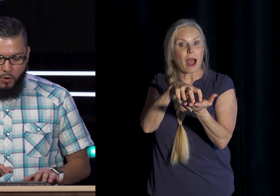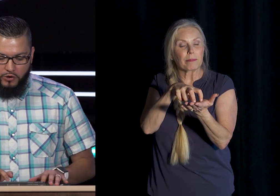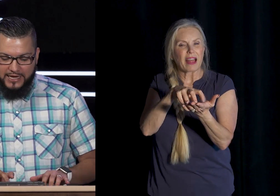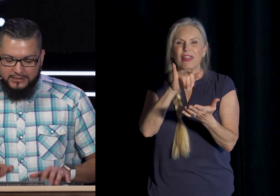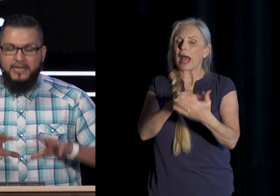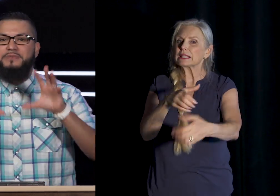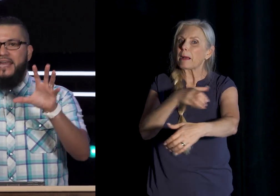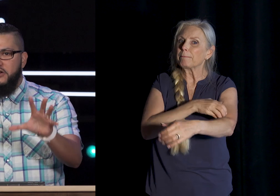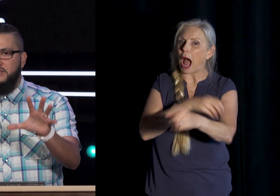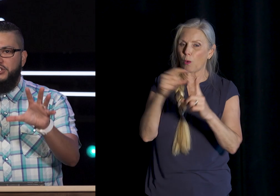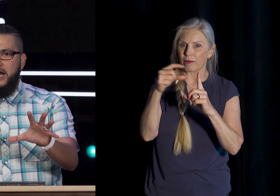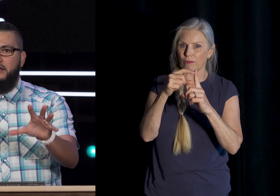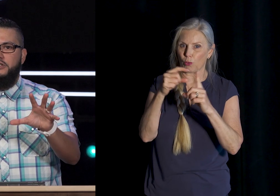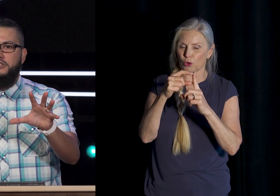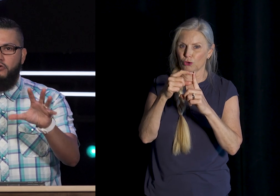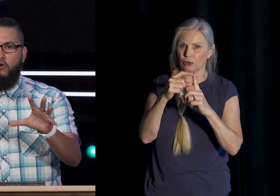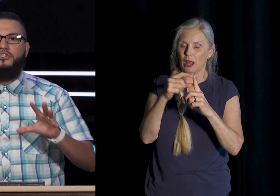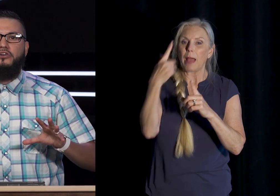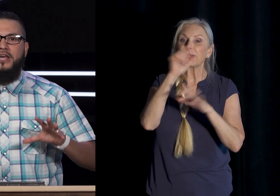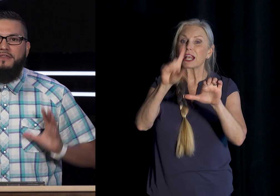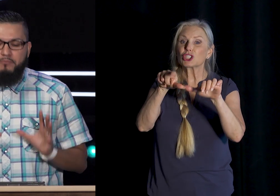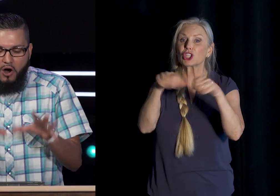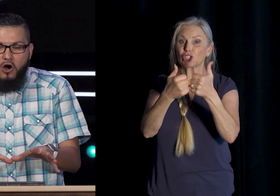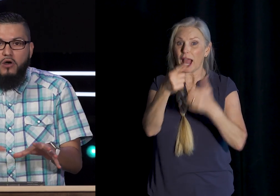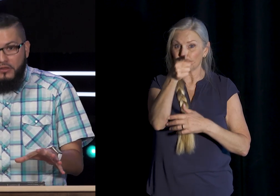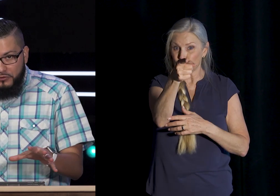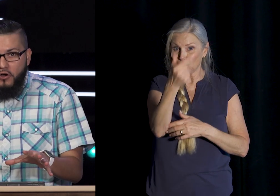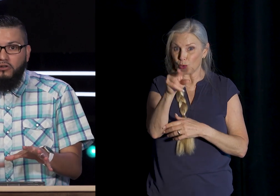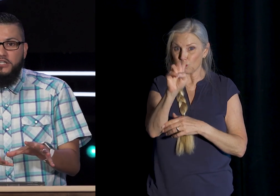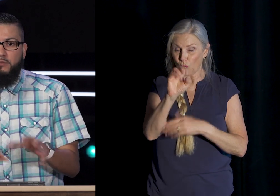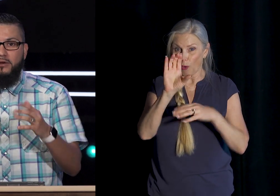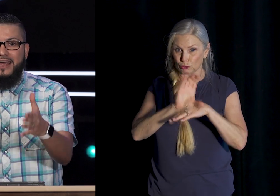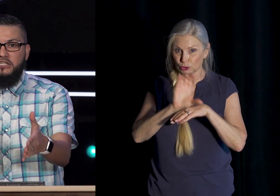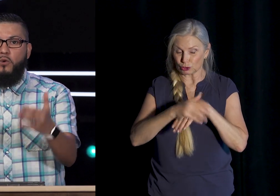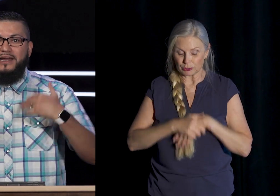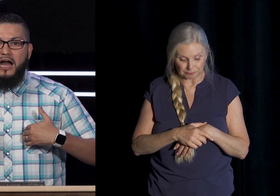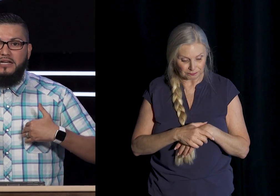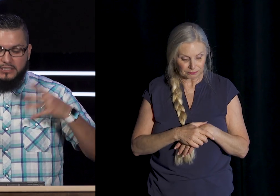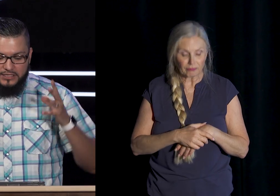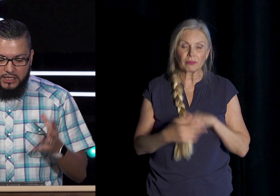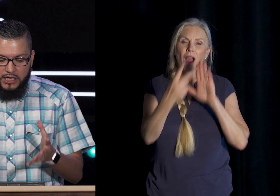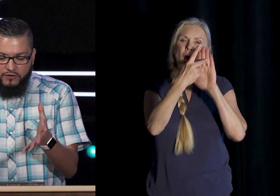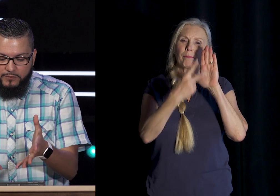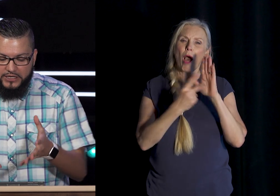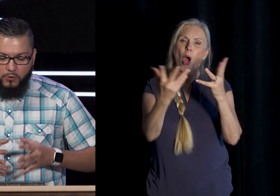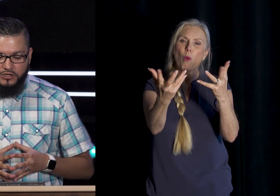Words See Here's The challenge Grove Church That Paul Through the Holy Spirit Is wanting Us to hear From these Words